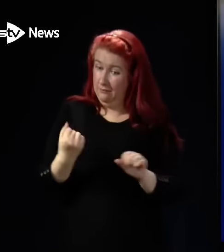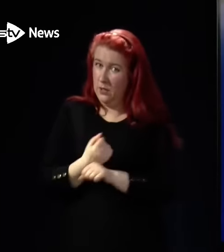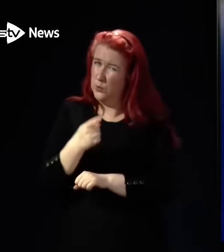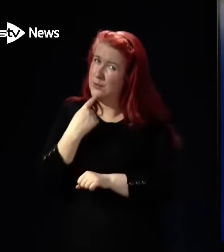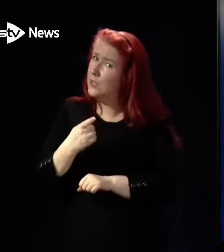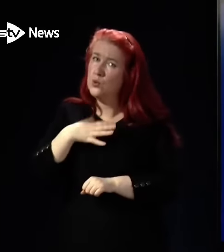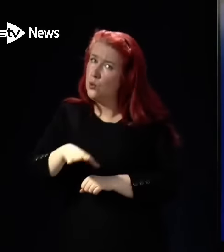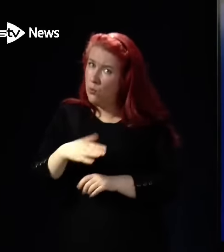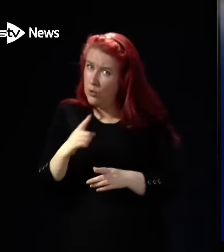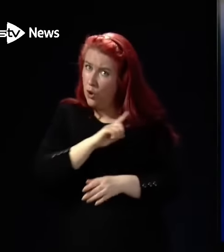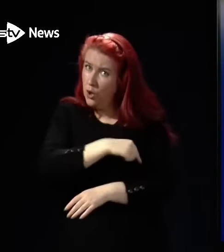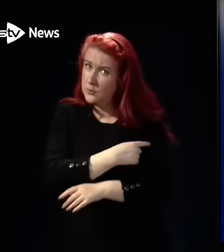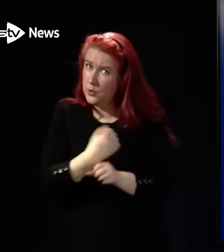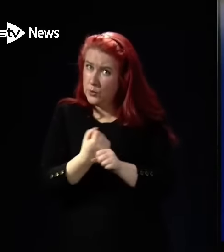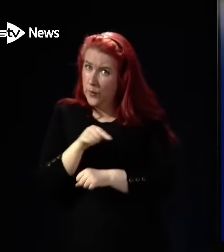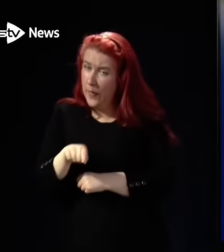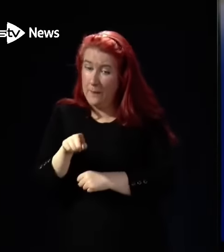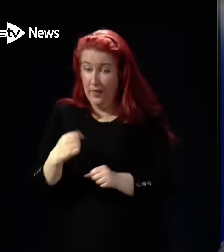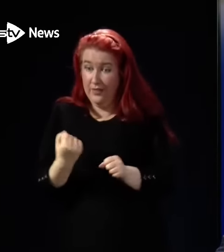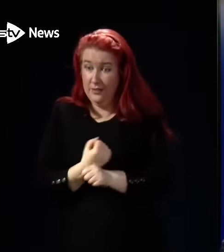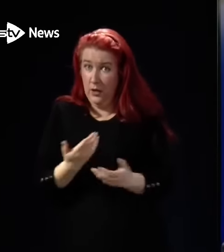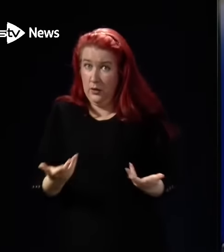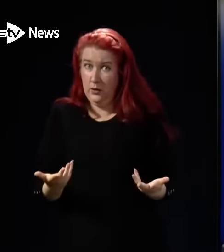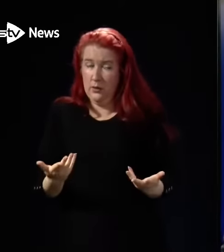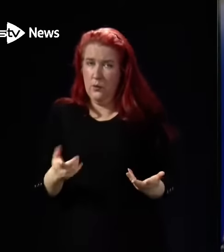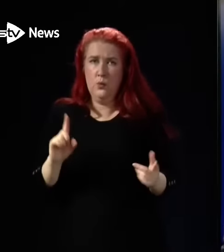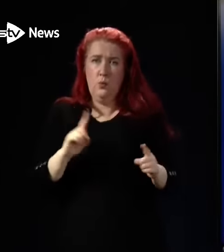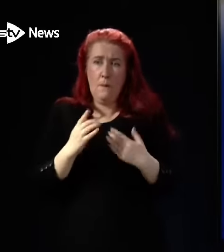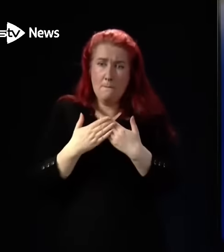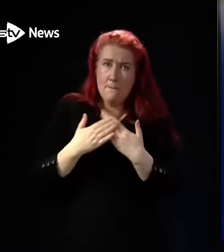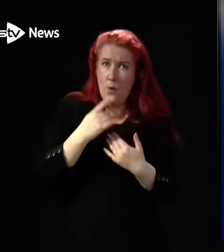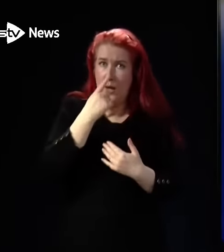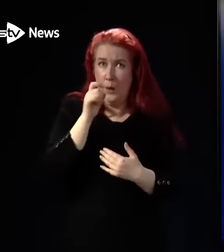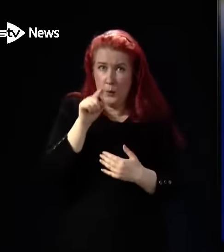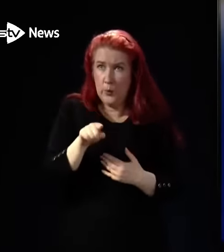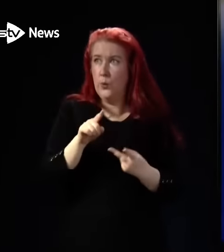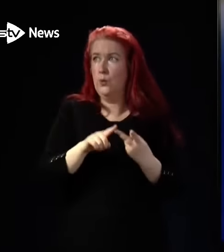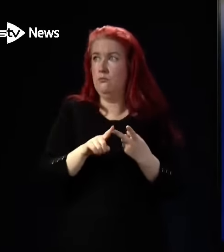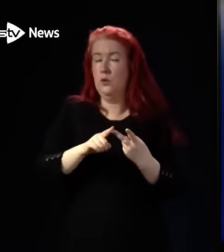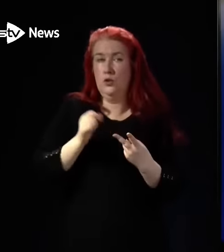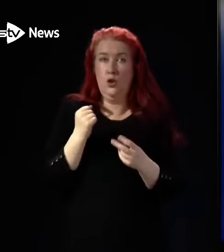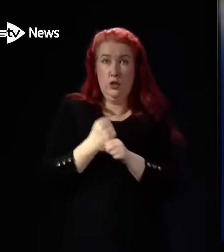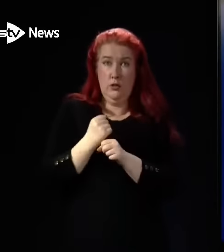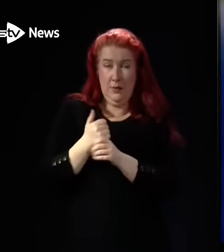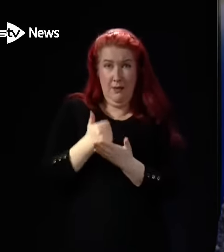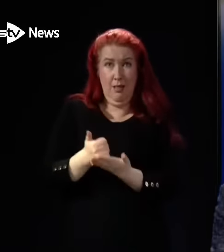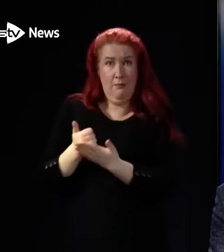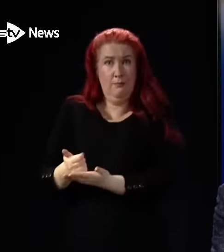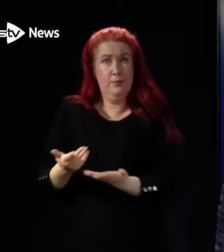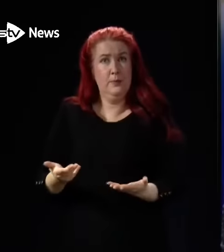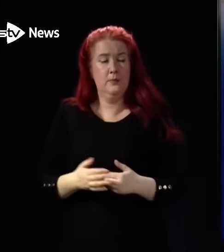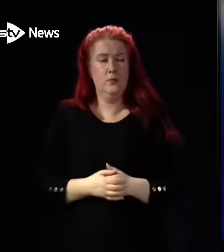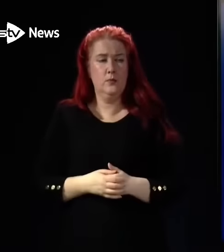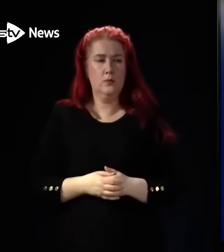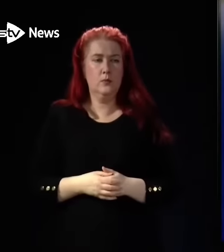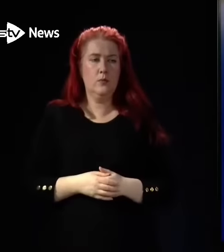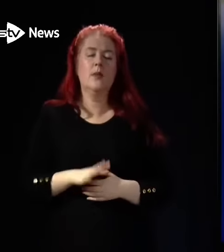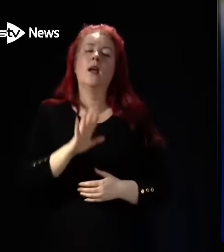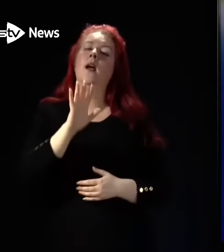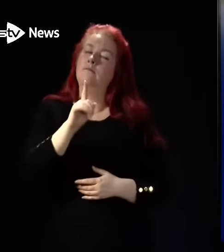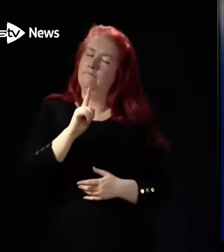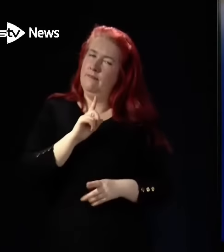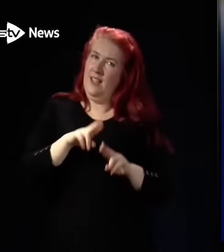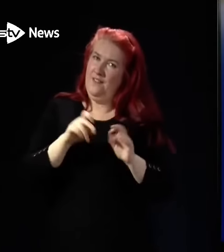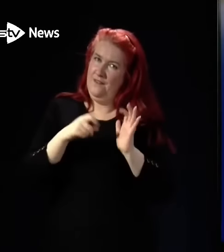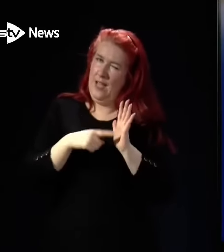they've done that. What more can you and the Scottish Government do to help both of those? First, just in point of fact,